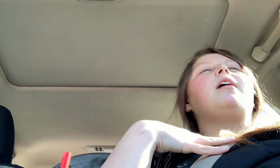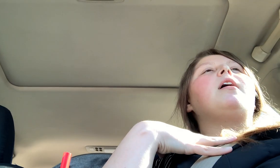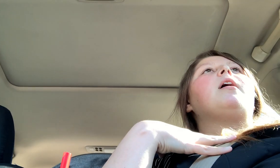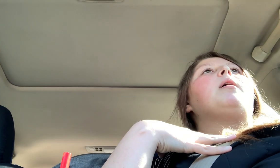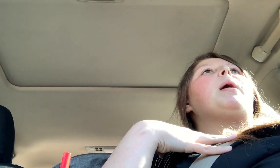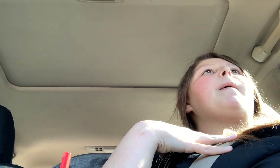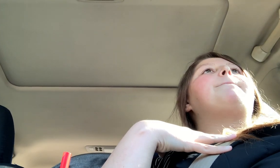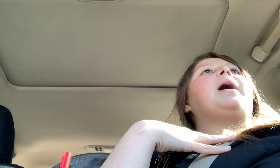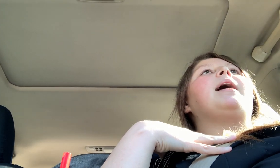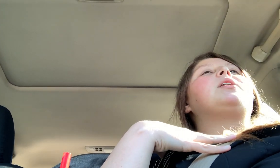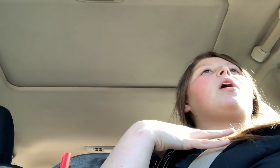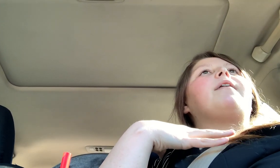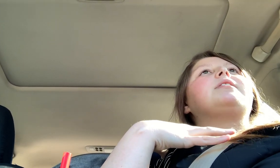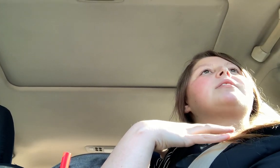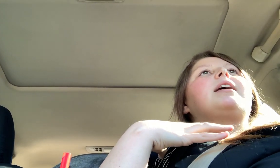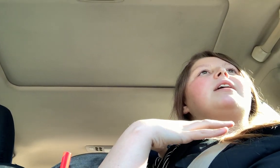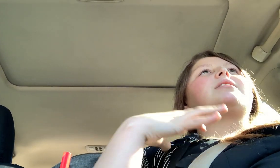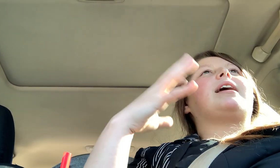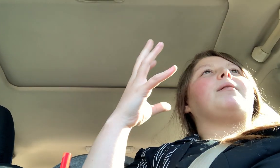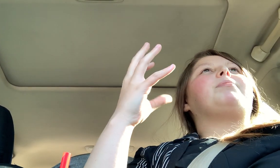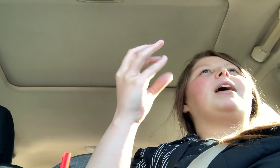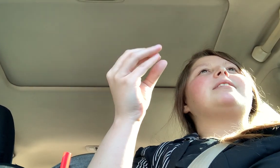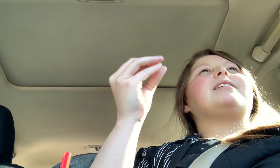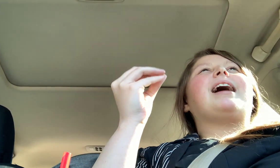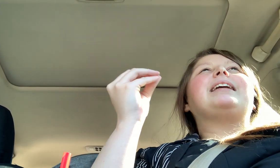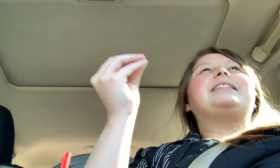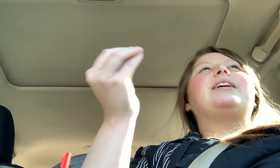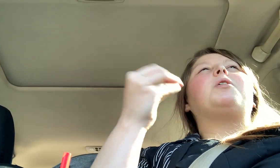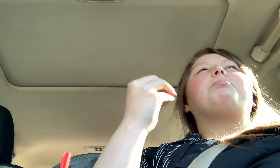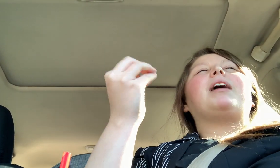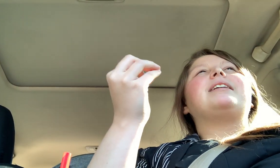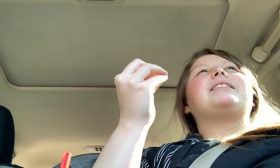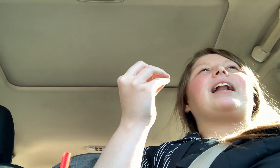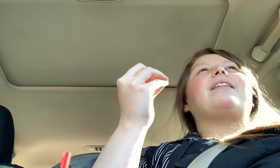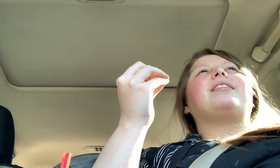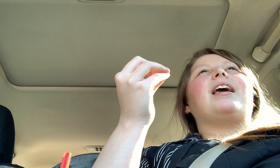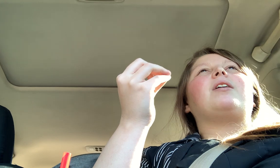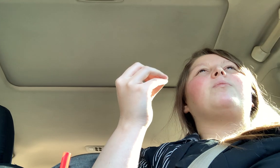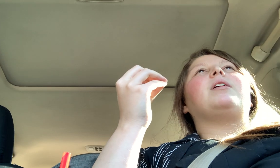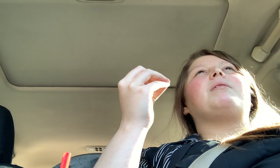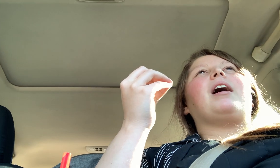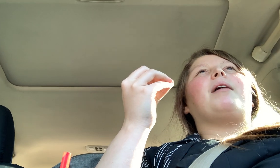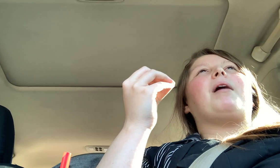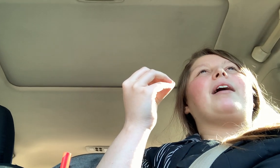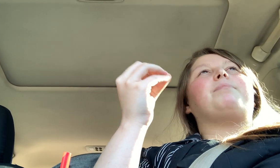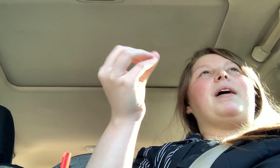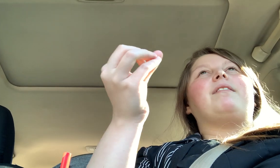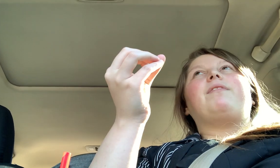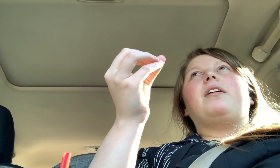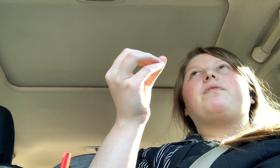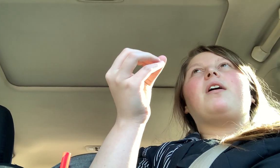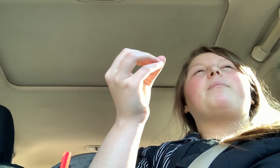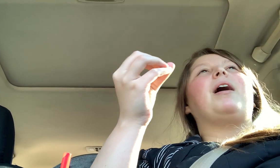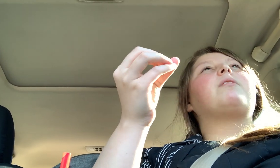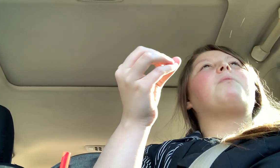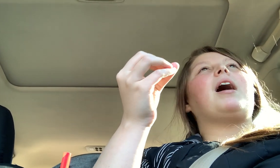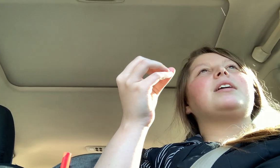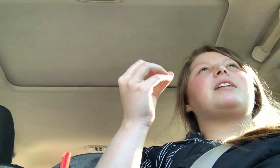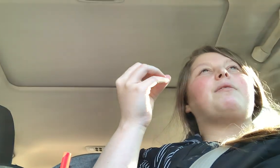but there obviously is like a place, an ideal place that I think would, I'd benefit from health wise and I would